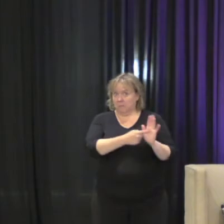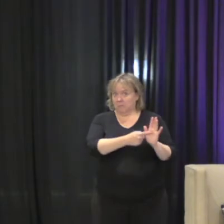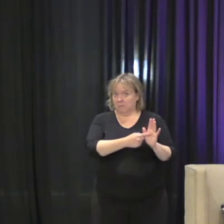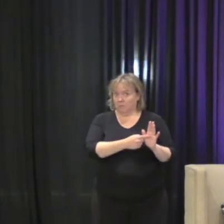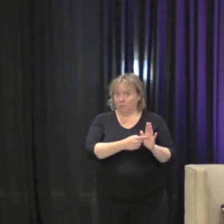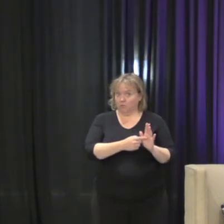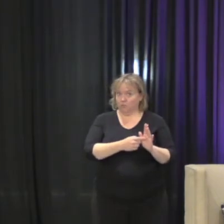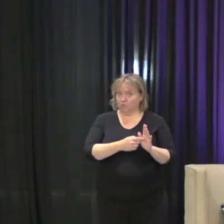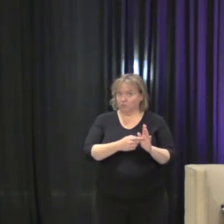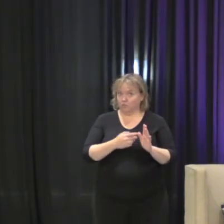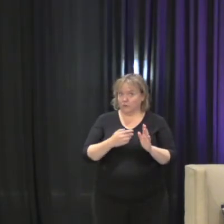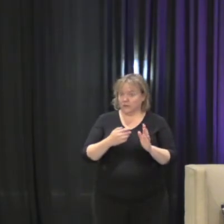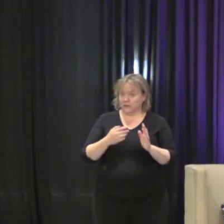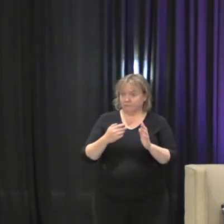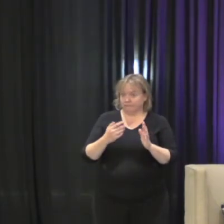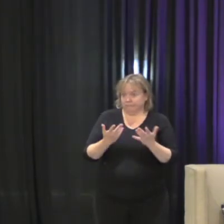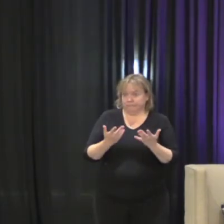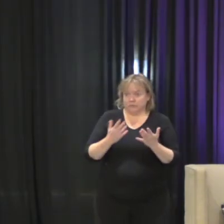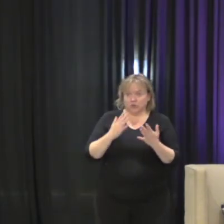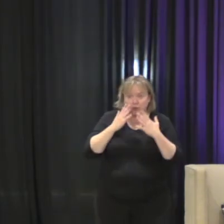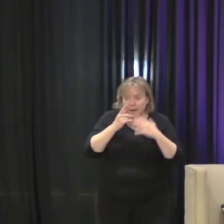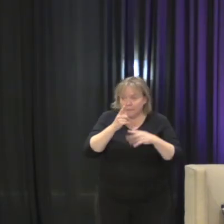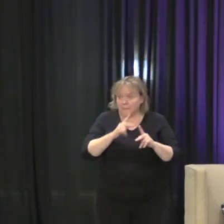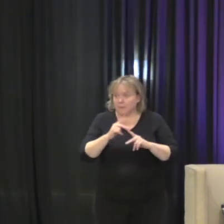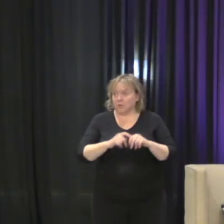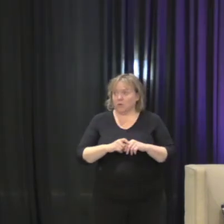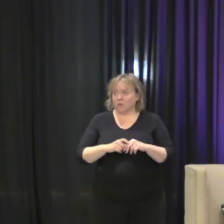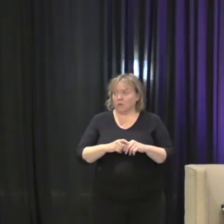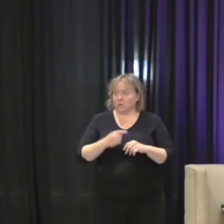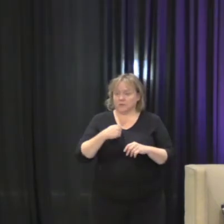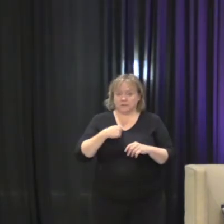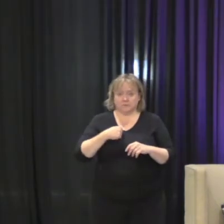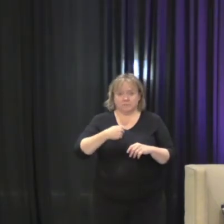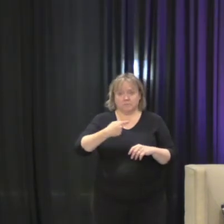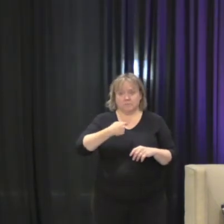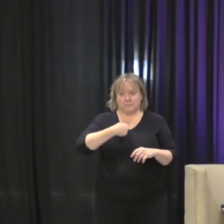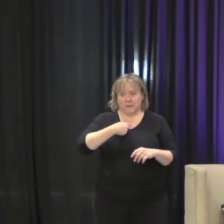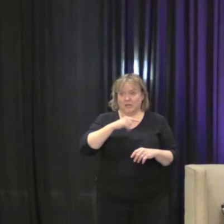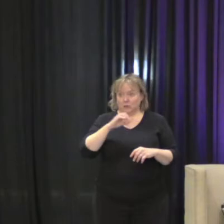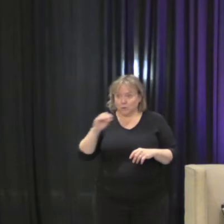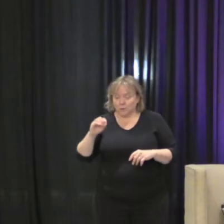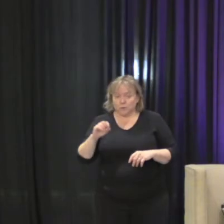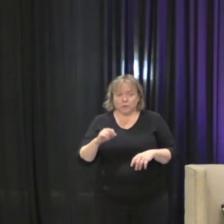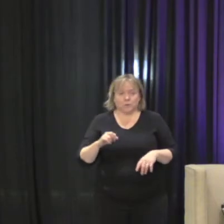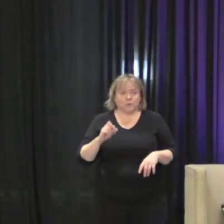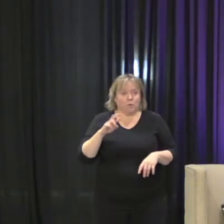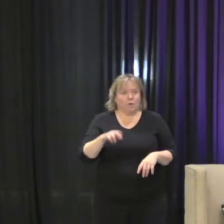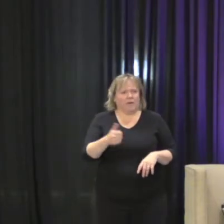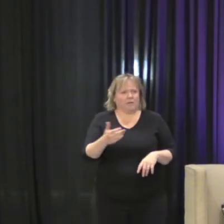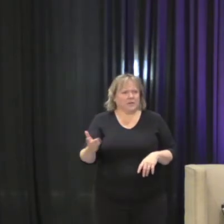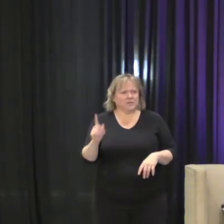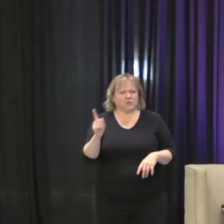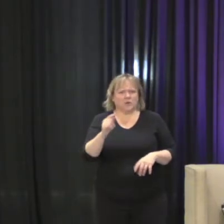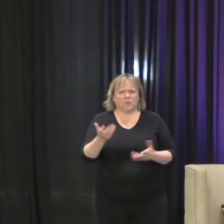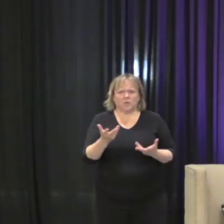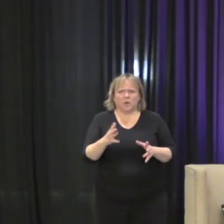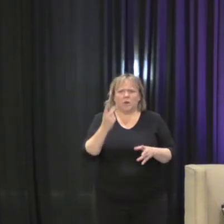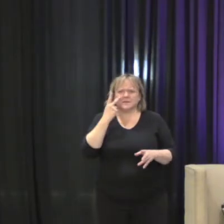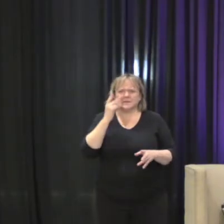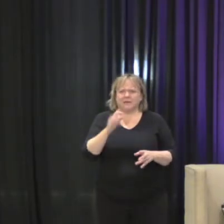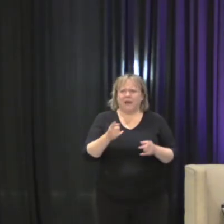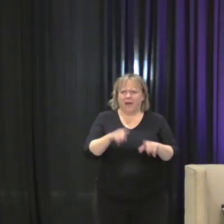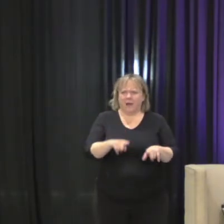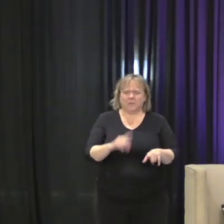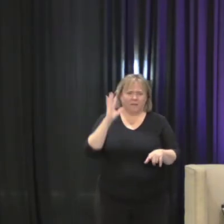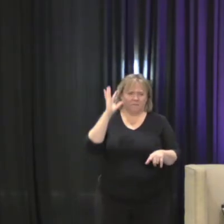we need to find other ways of holding schools accountable and making sure that they don't roll back the clock 50 years like the